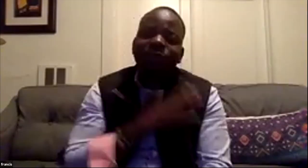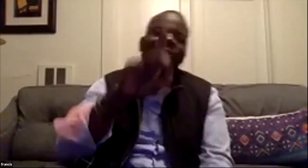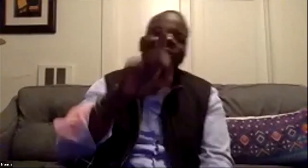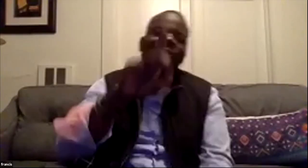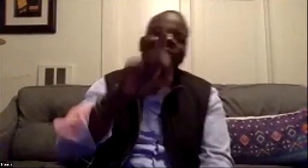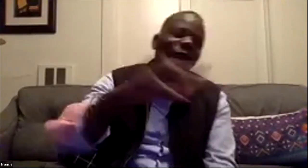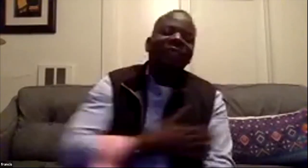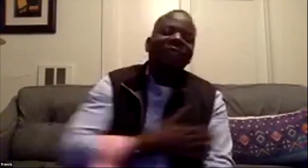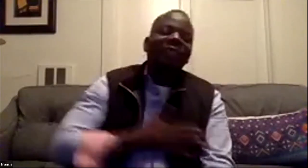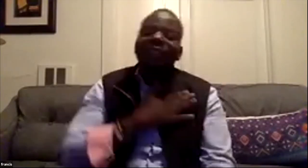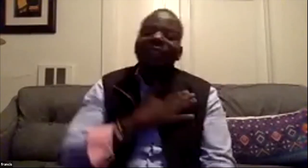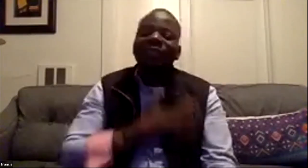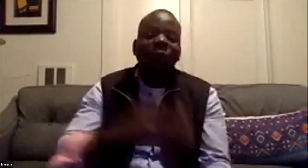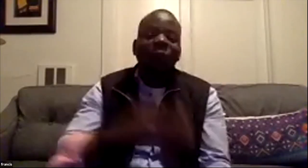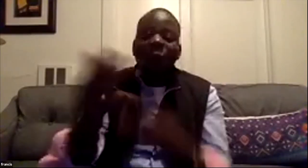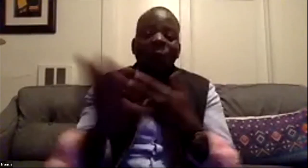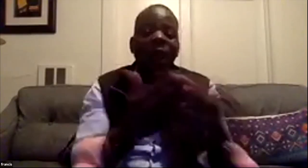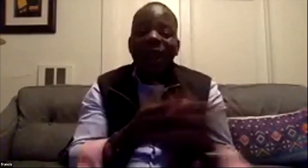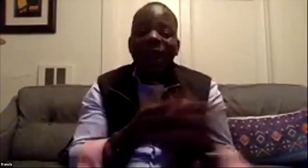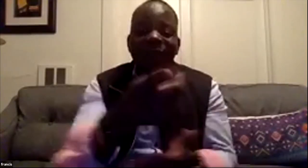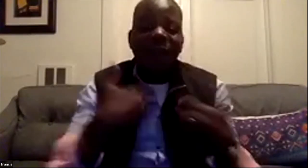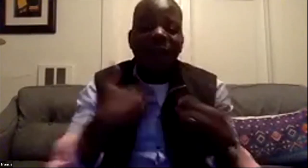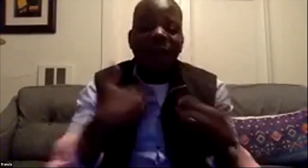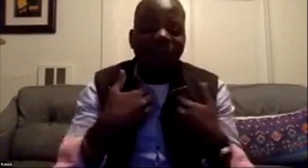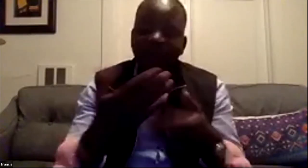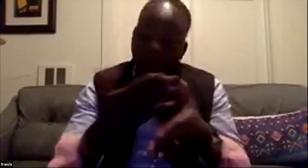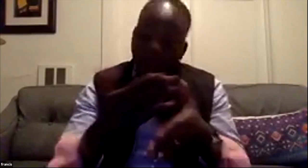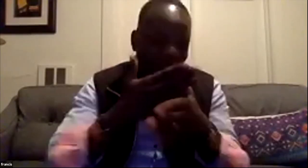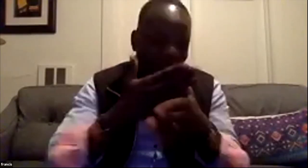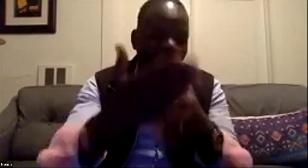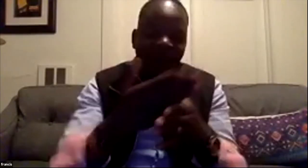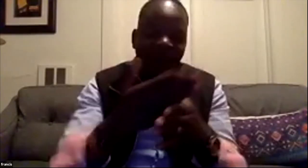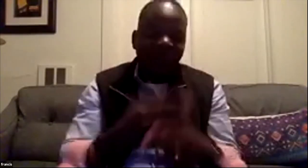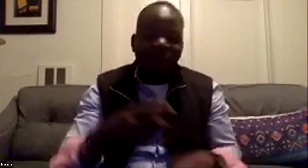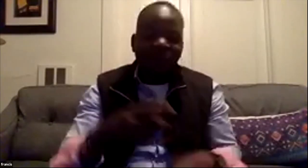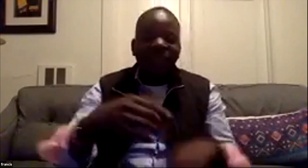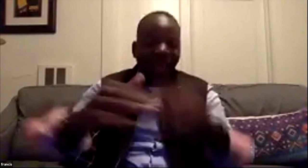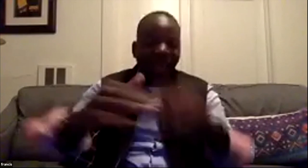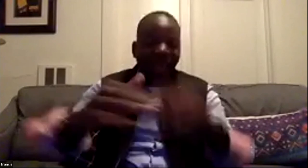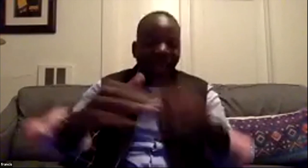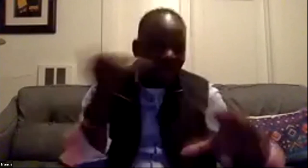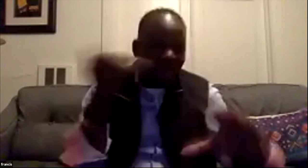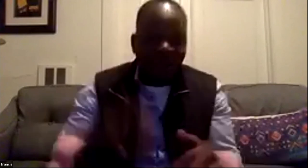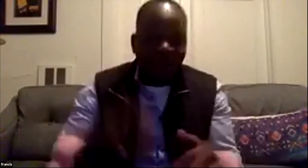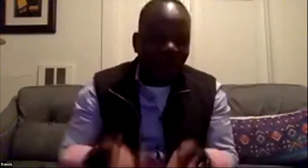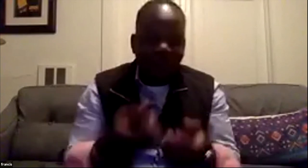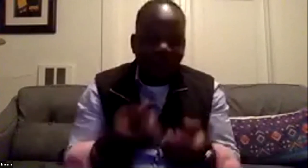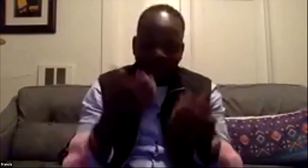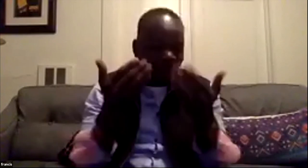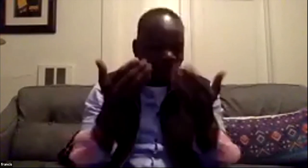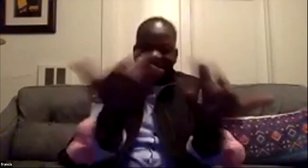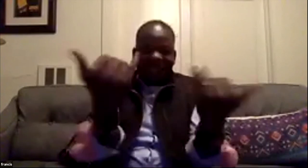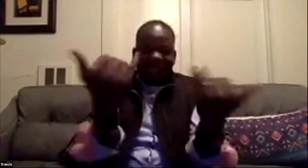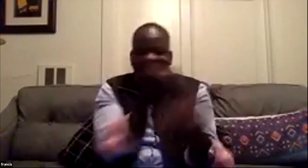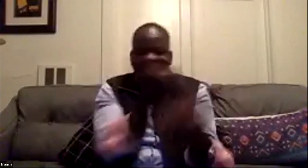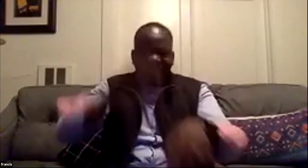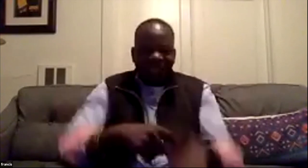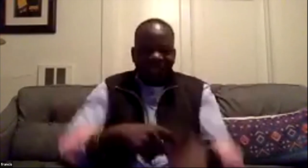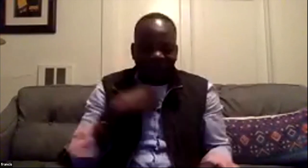but it's kind of challenging you know to to get old folks you know setting their ways or old leaders setting their ways